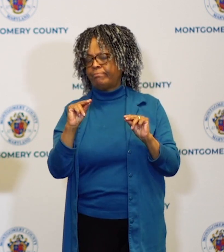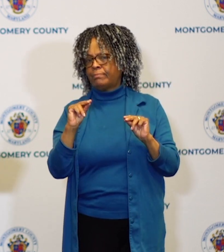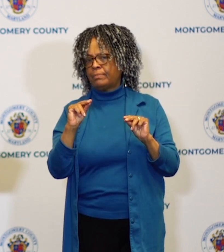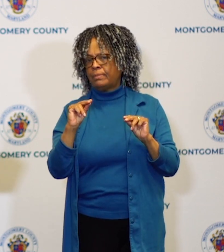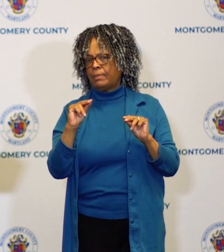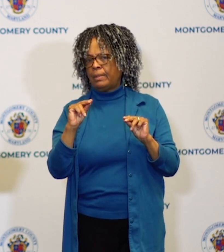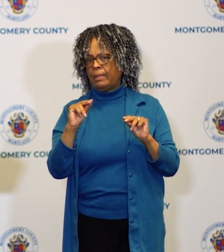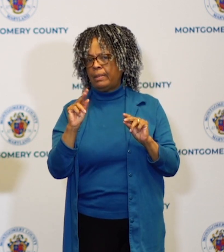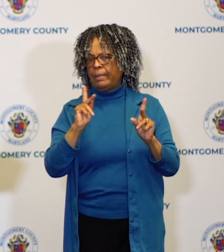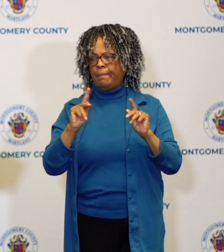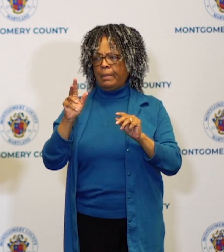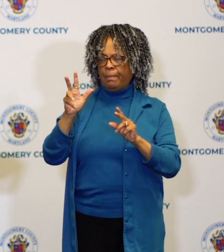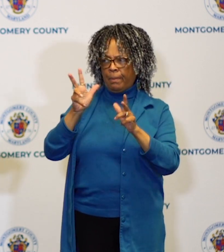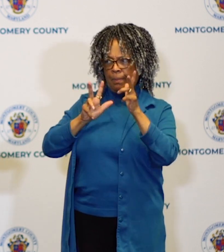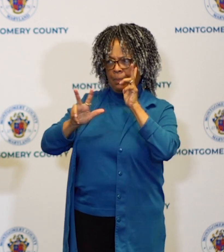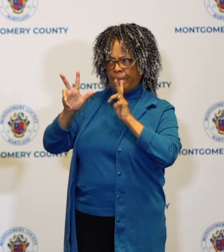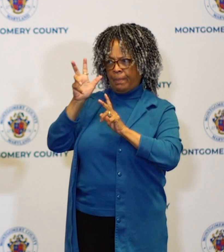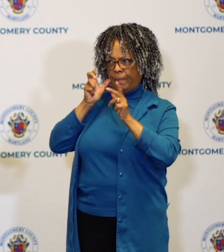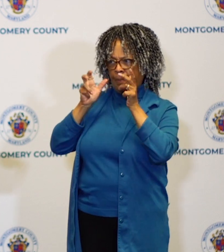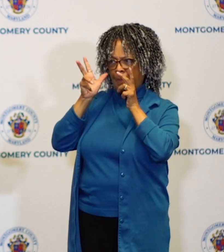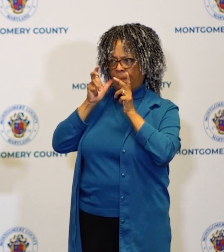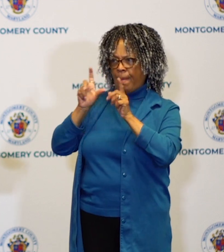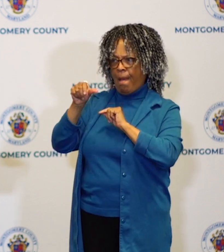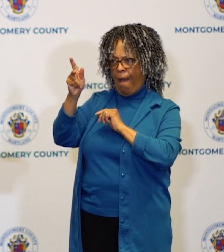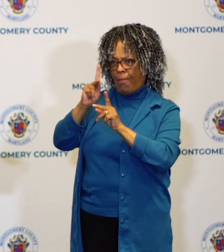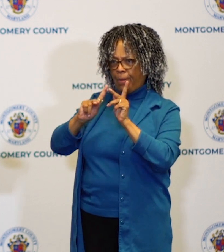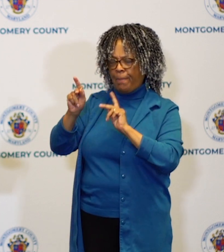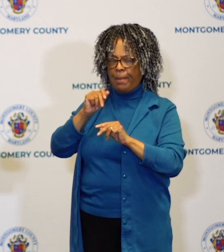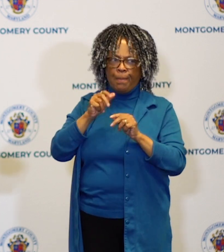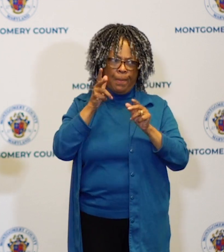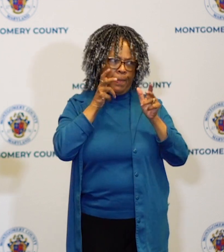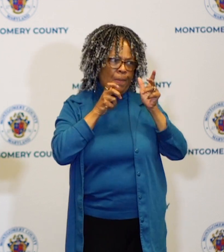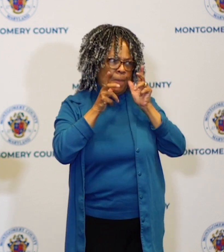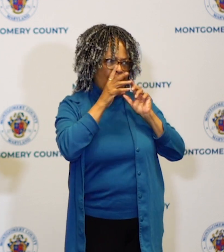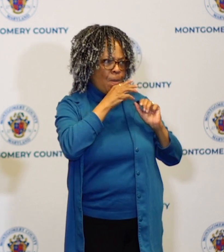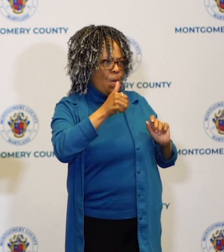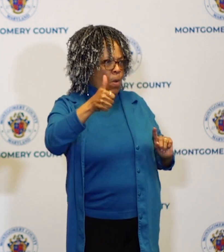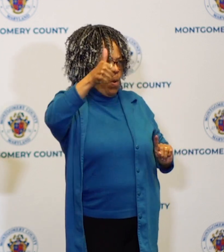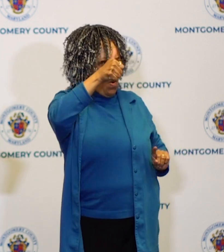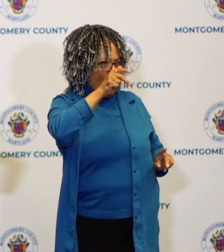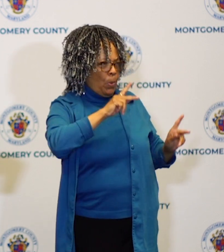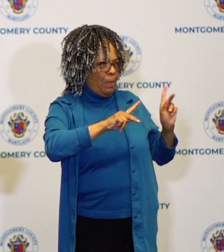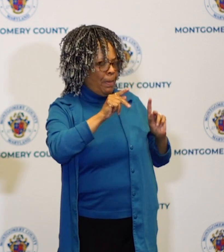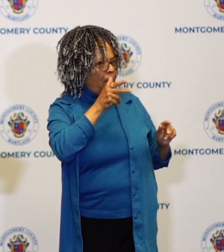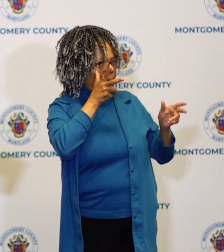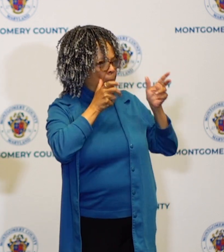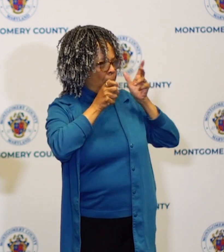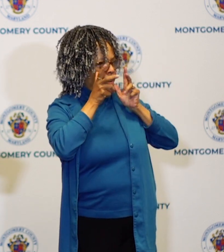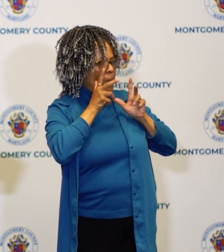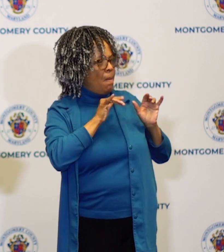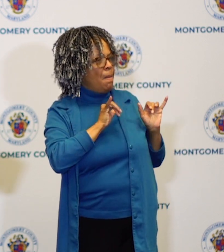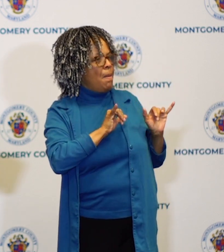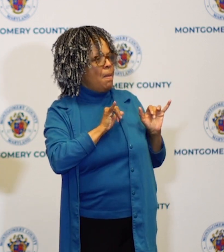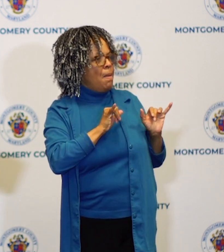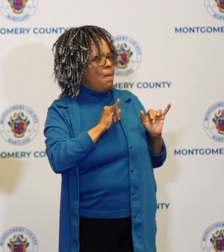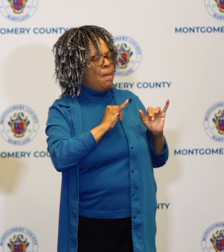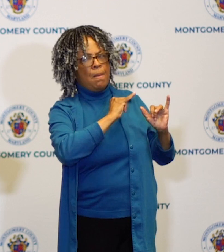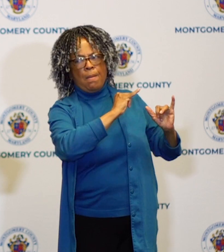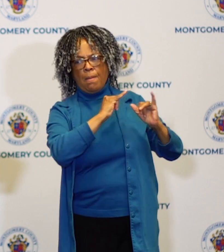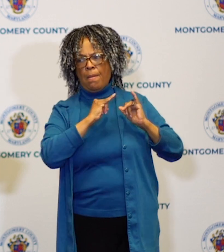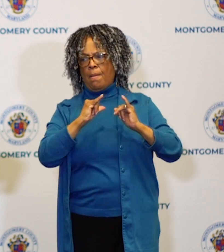people they get these ideas from older people these are passed down generation to generation